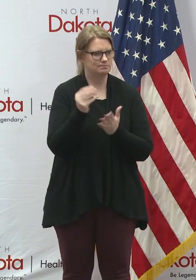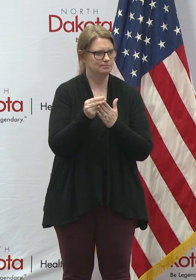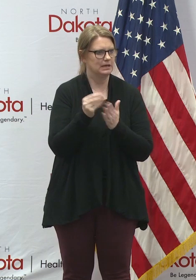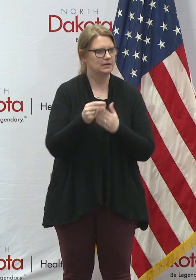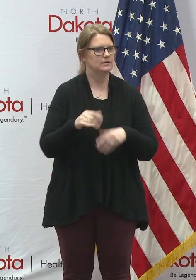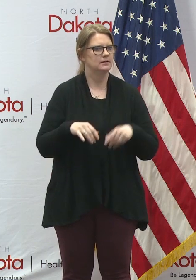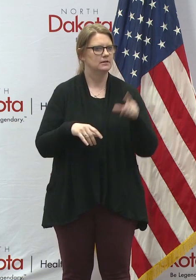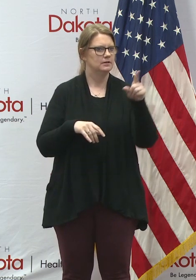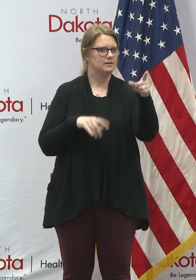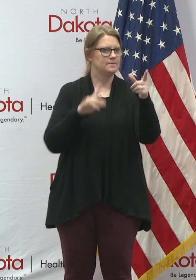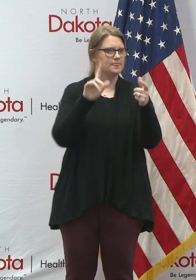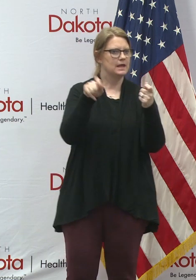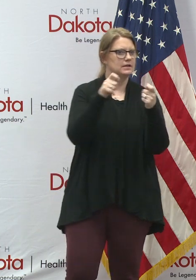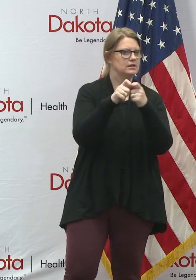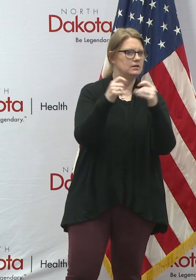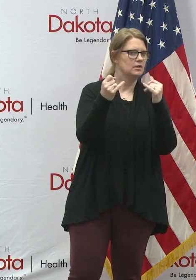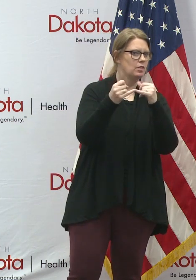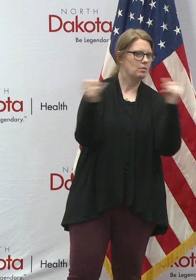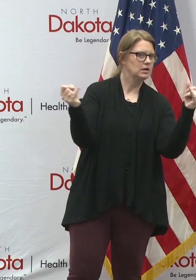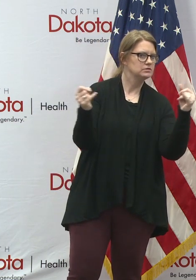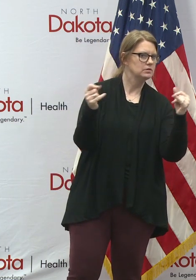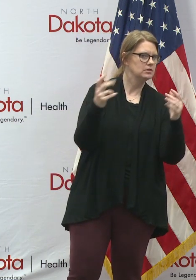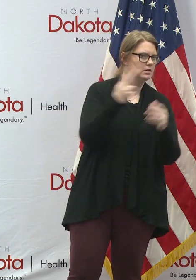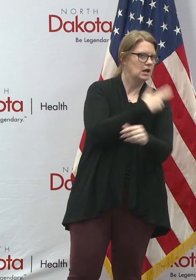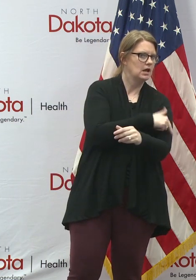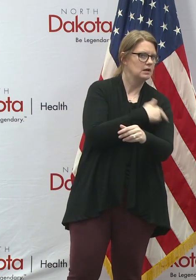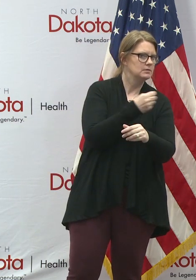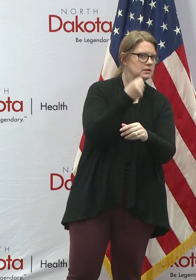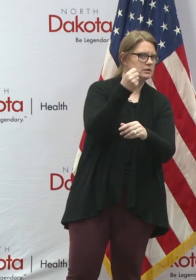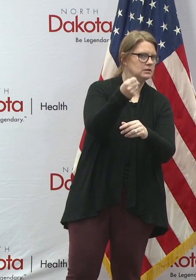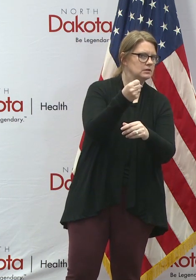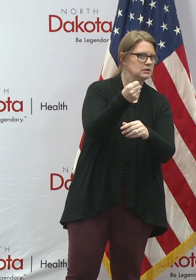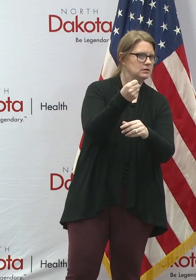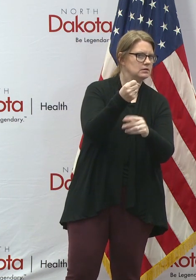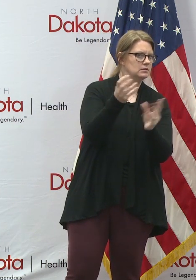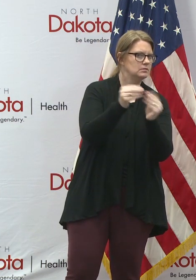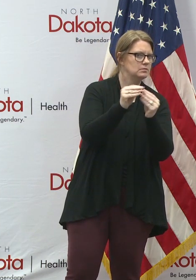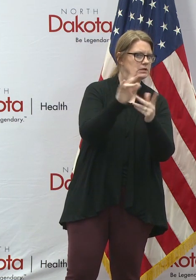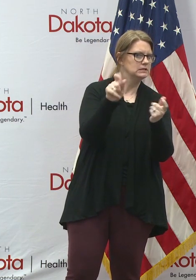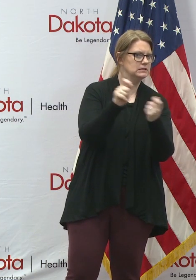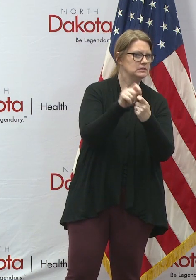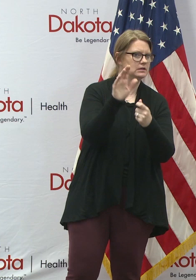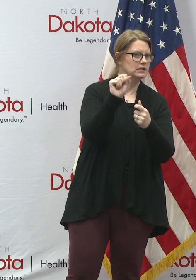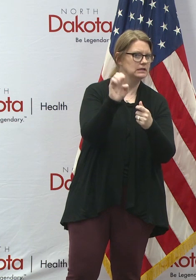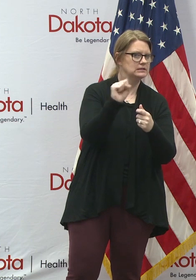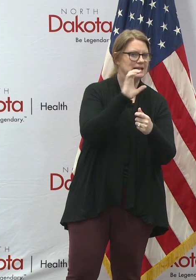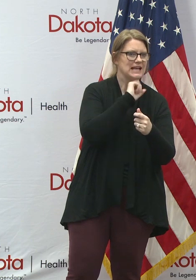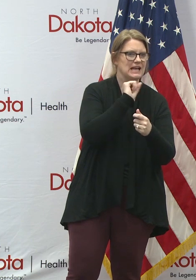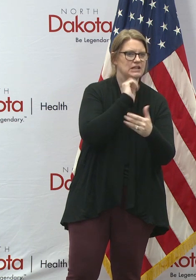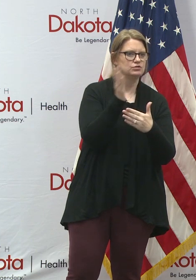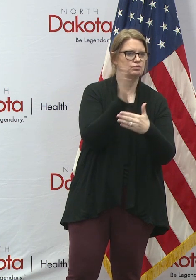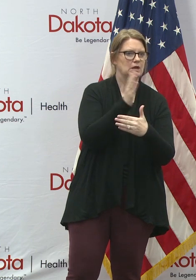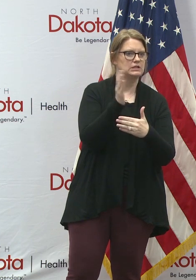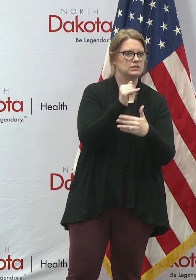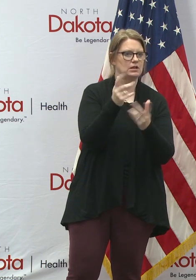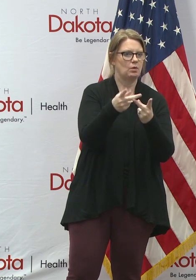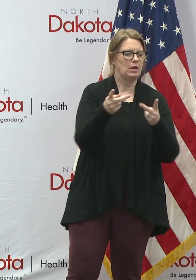what is the exact threshold of hospitalizations we need to have in North Dakota before you give more detail about cases like age range and location?